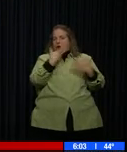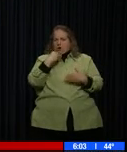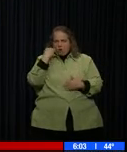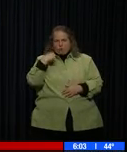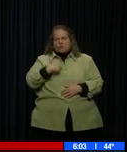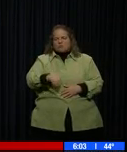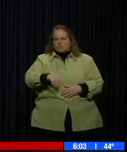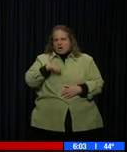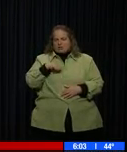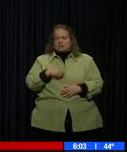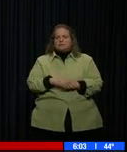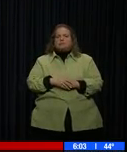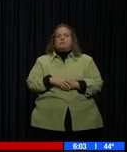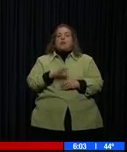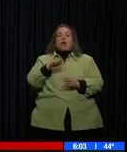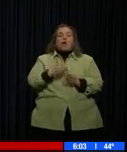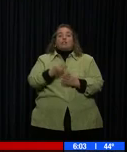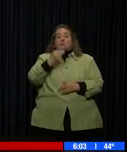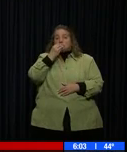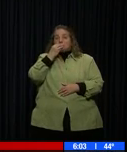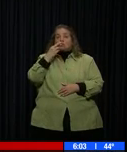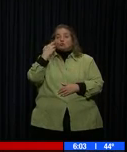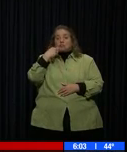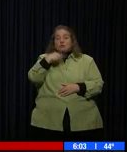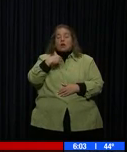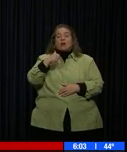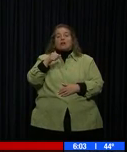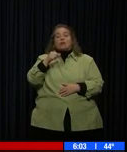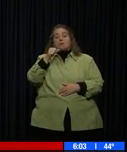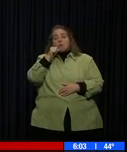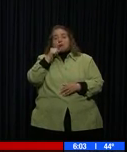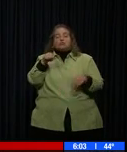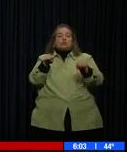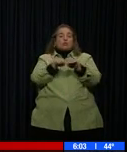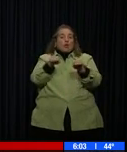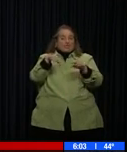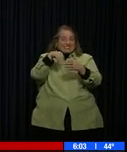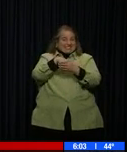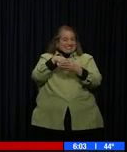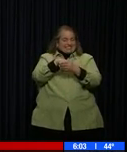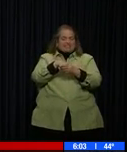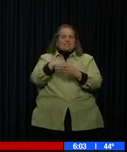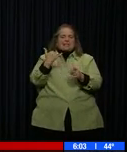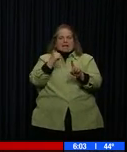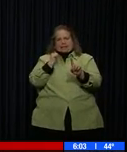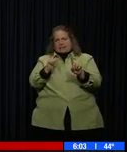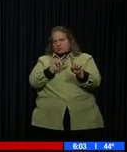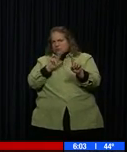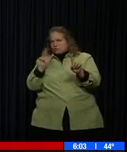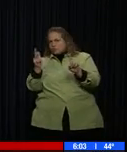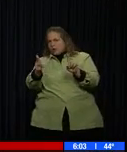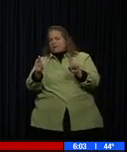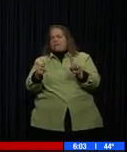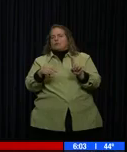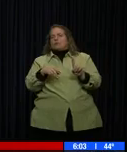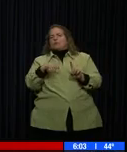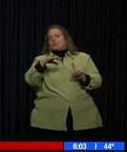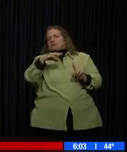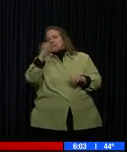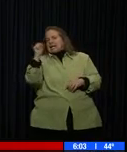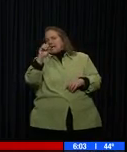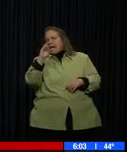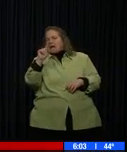retail businesses to close last night. We're told that does not include grocery stores, pharmacies, drug stores, or gas stations.